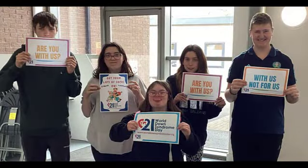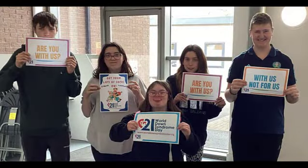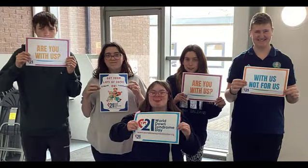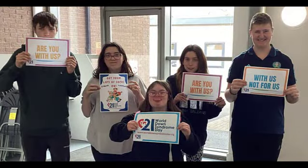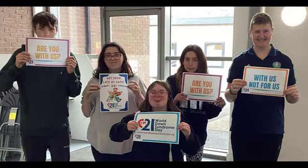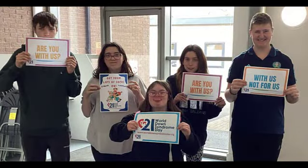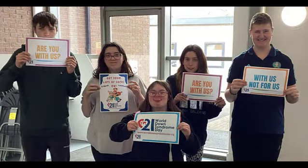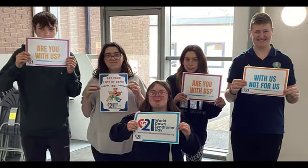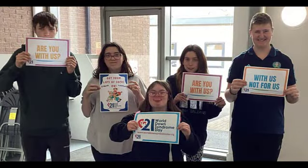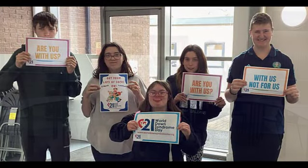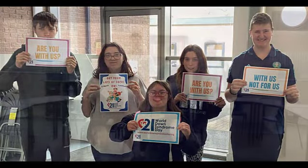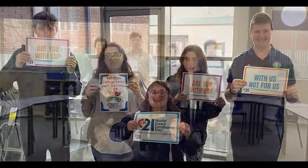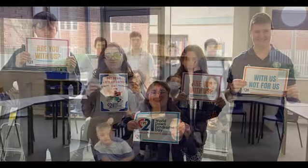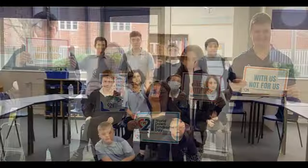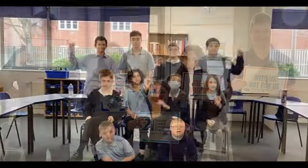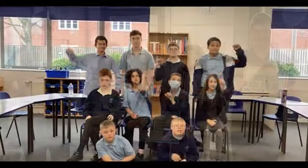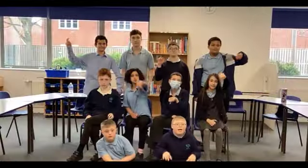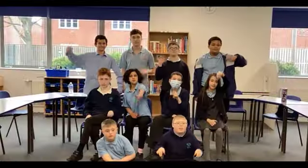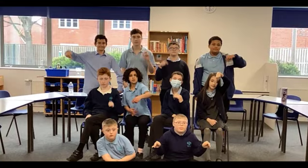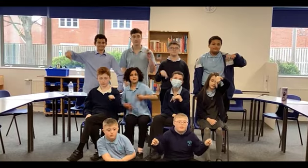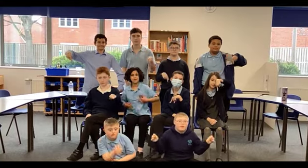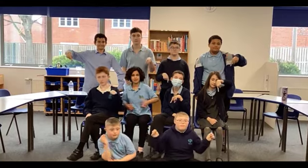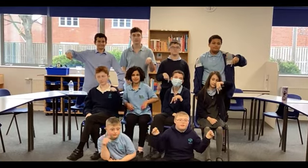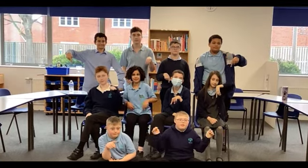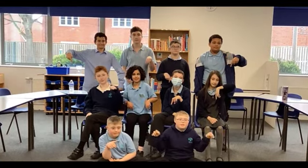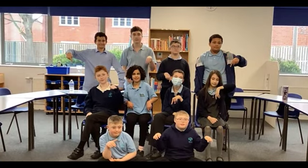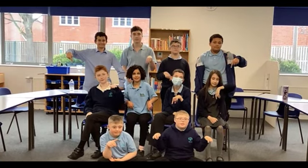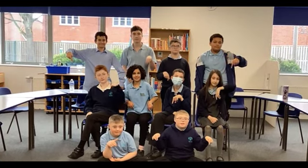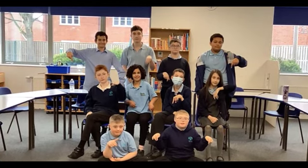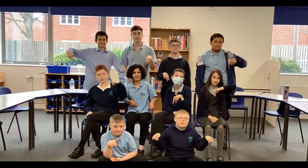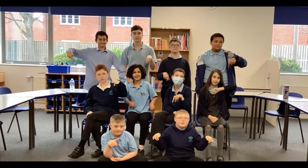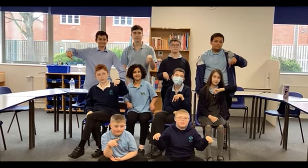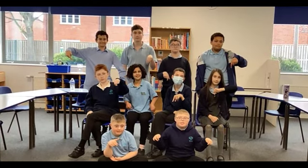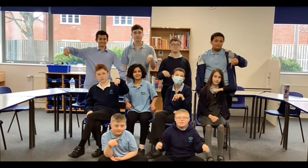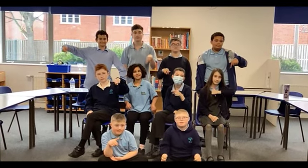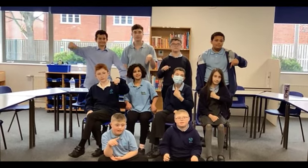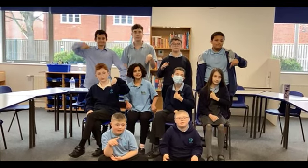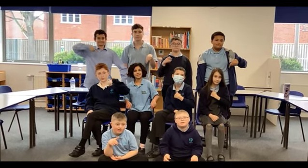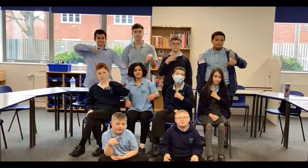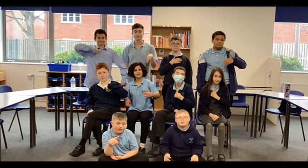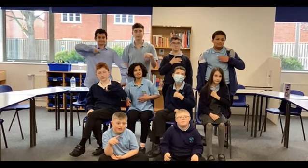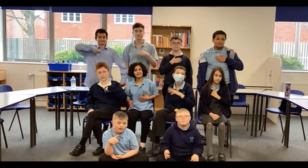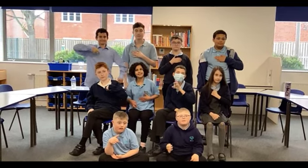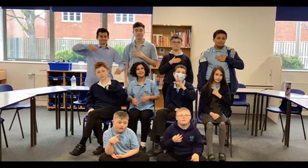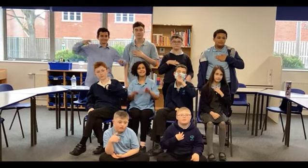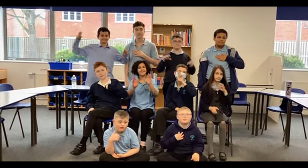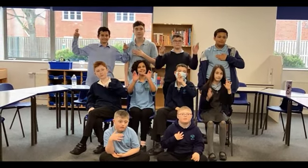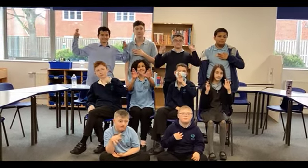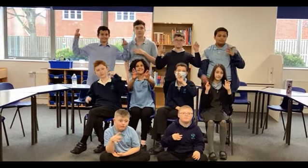things too Yeah, this is my